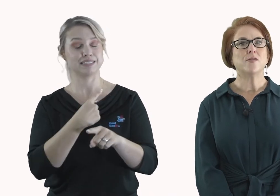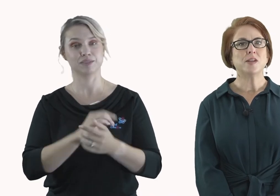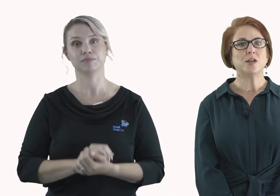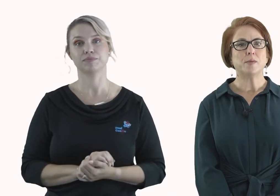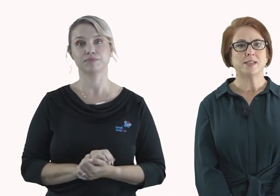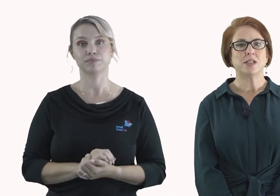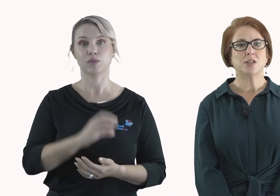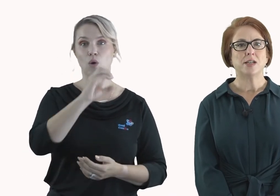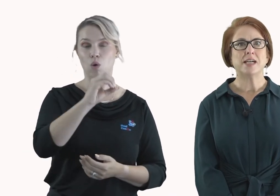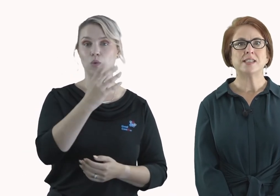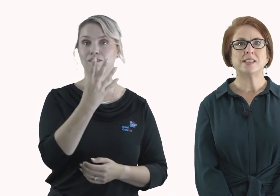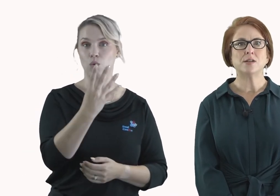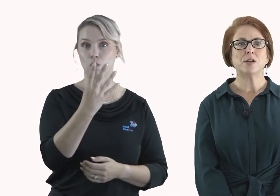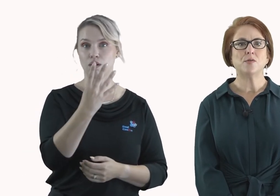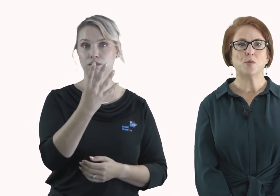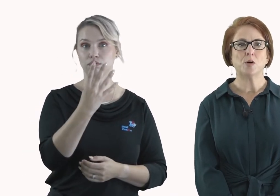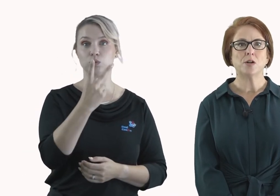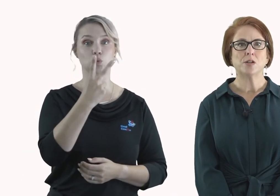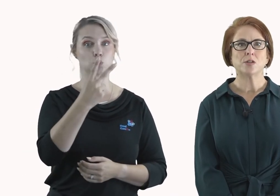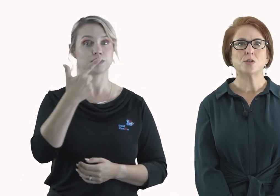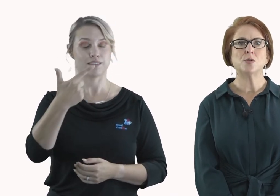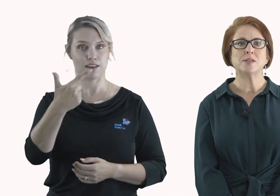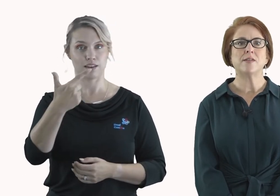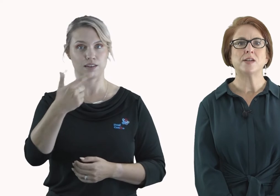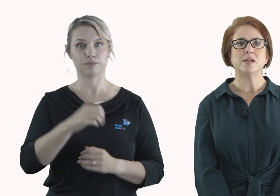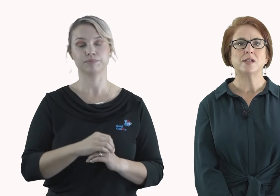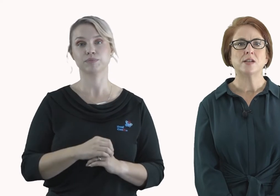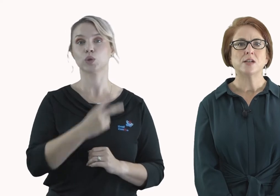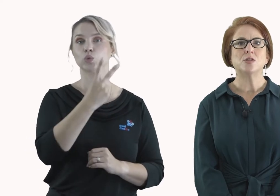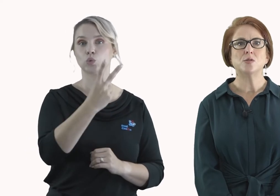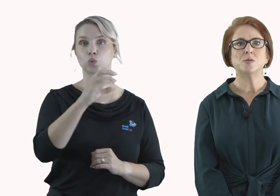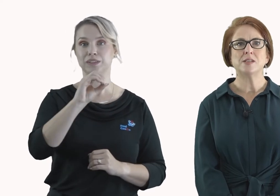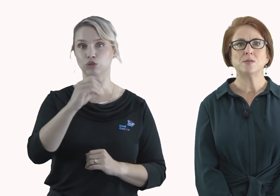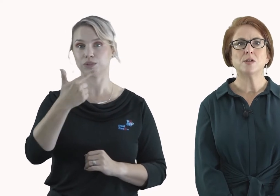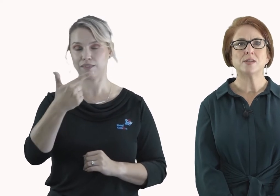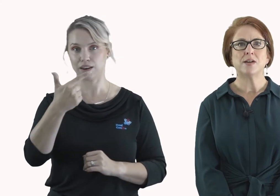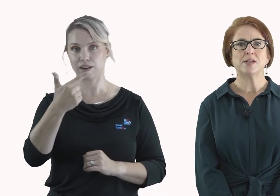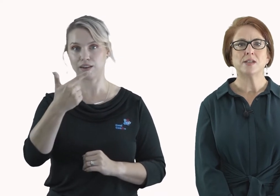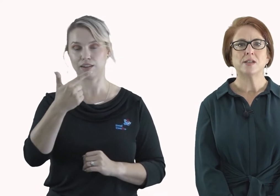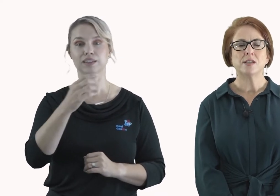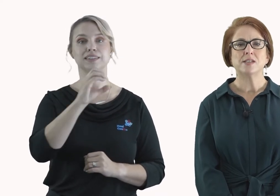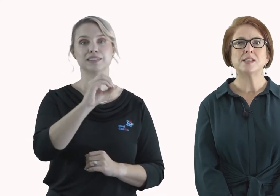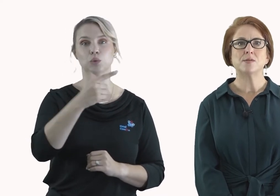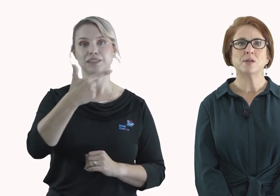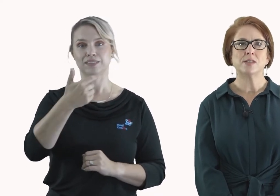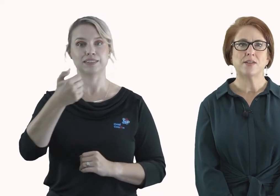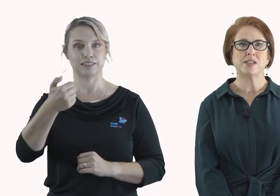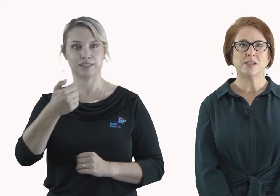video message at 0427 207 076.